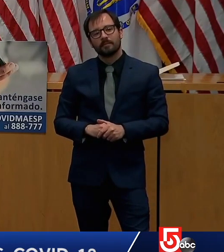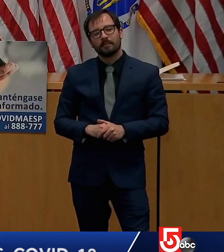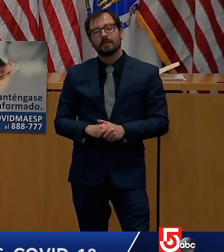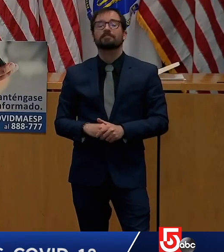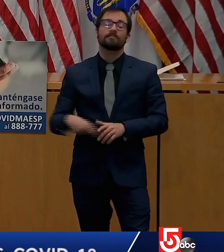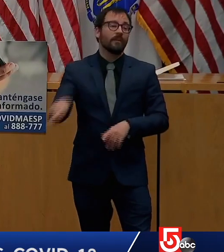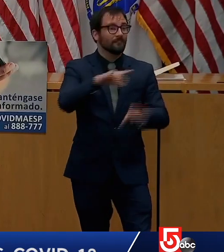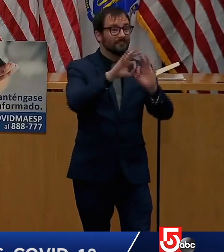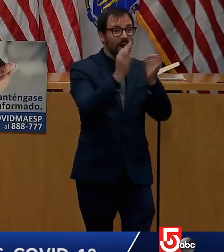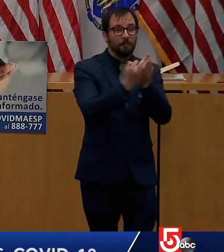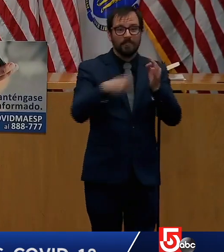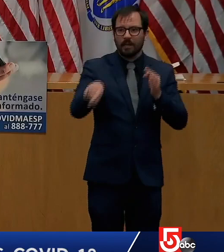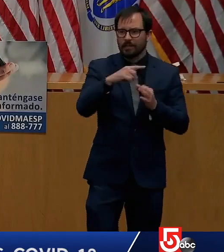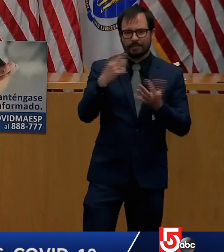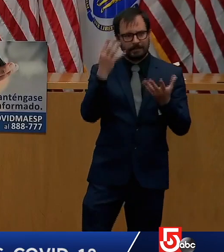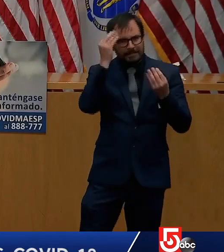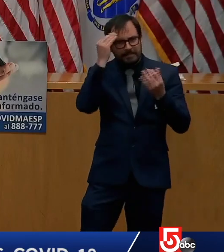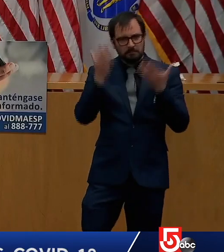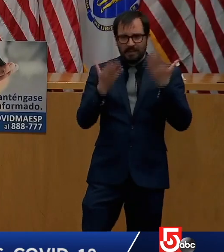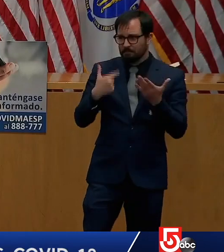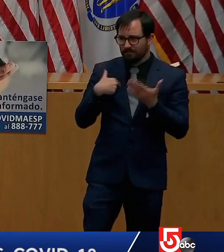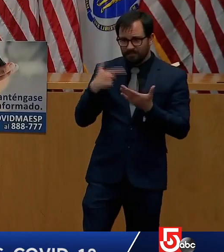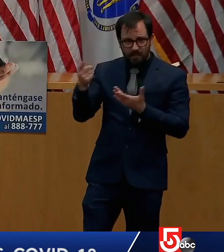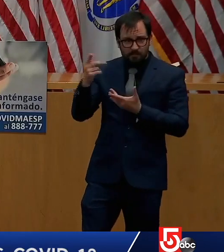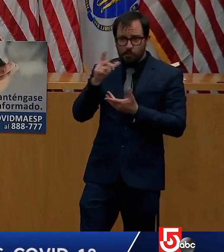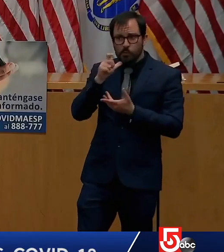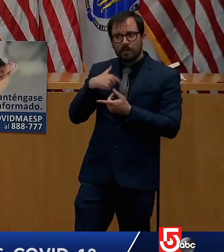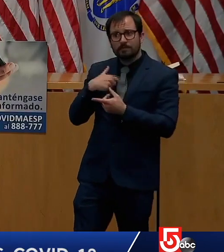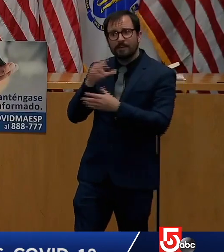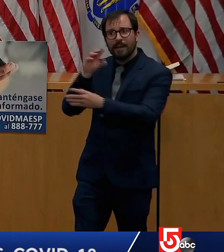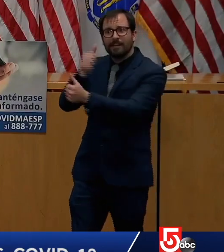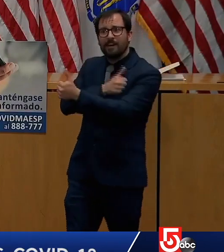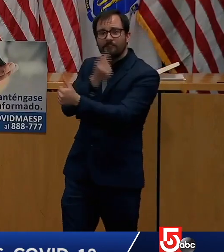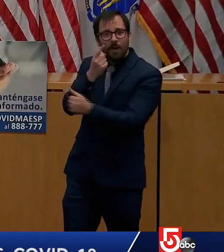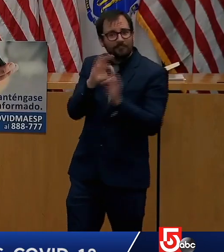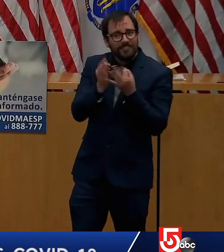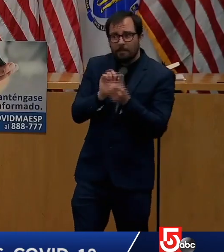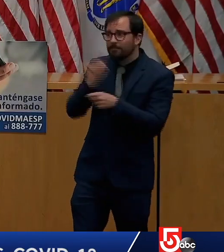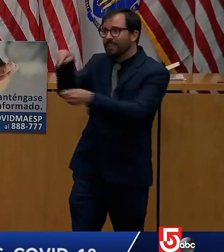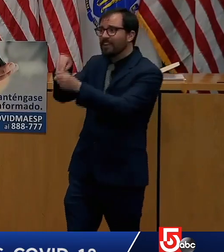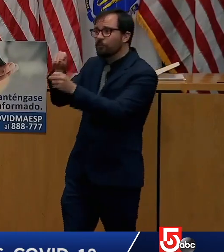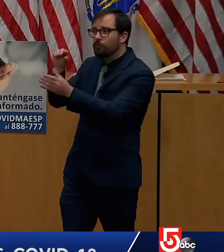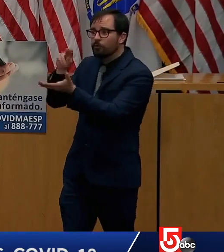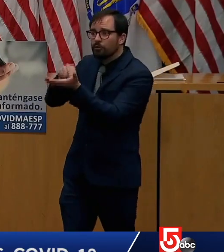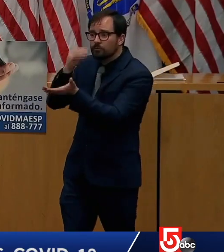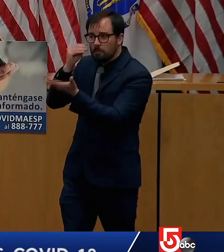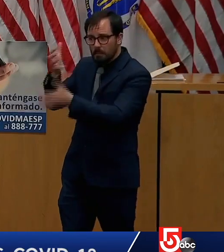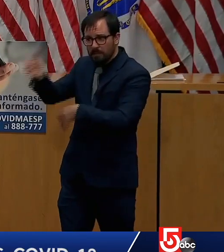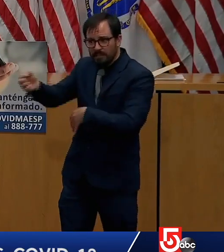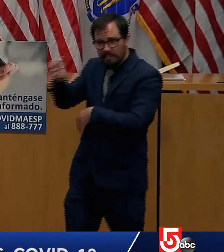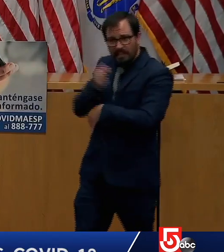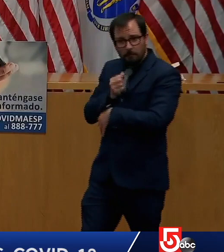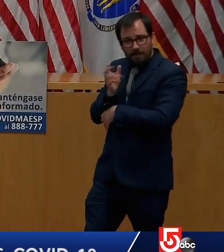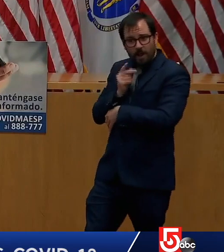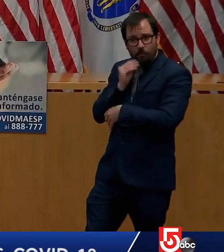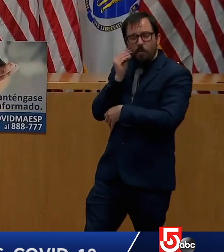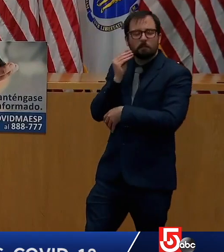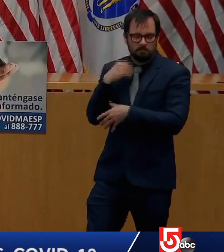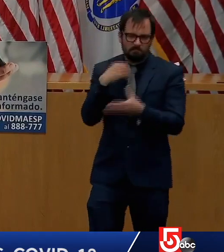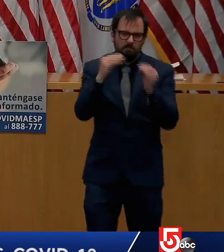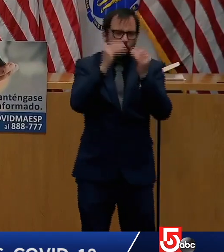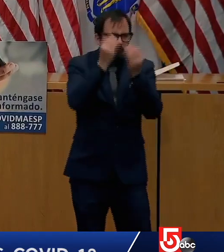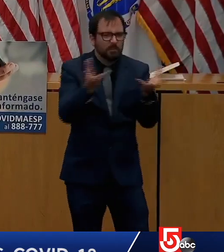,000 calls. As you know, that line is available from 9 to 5 p.m. seven days a week and can be reached by calling